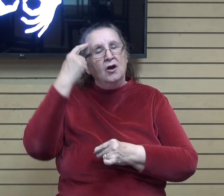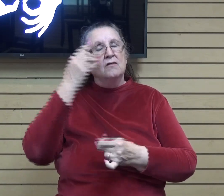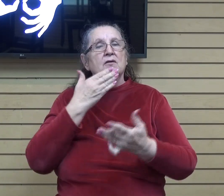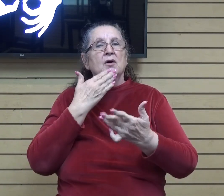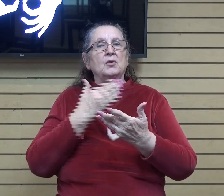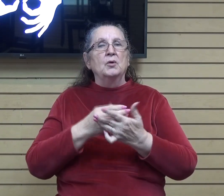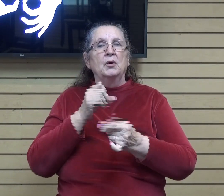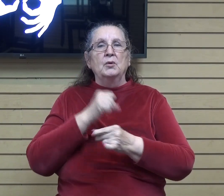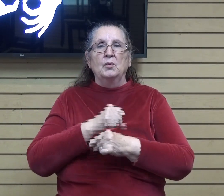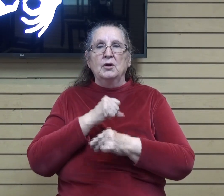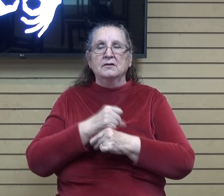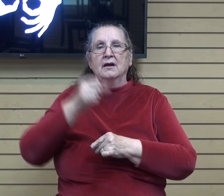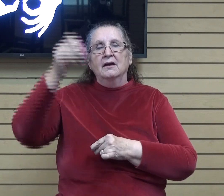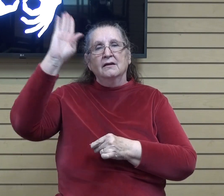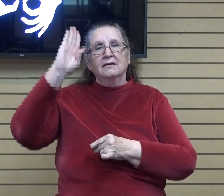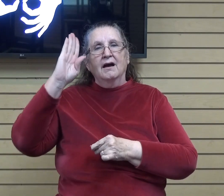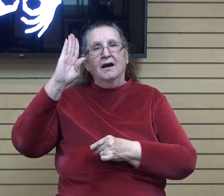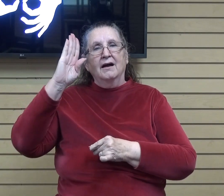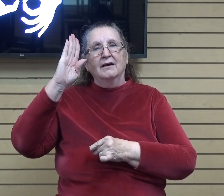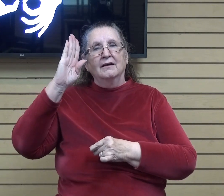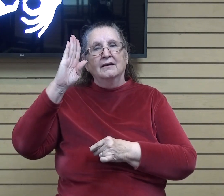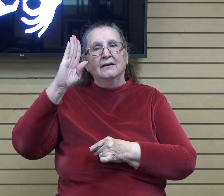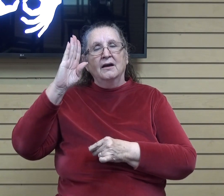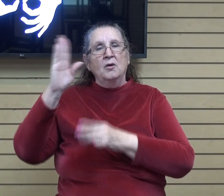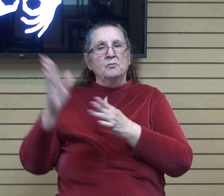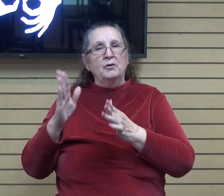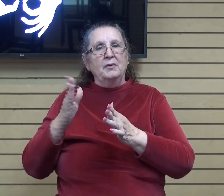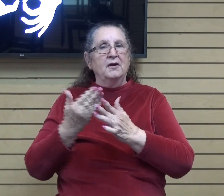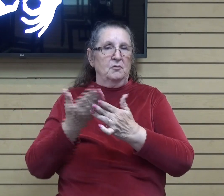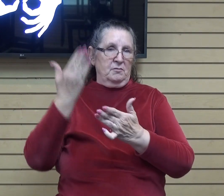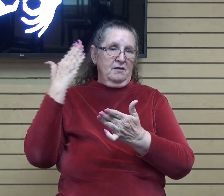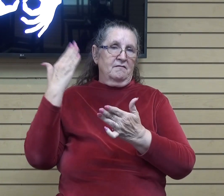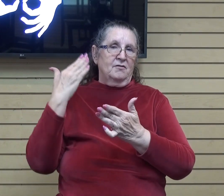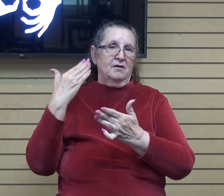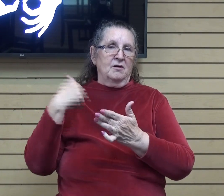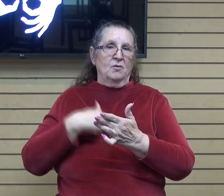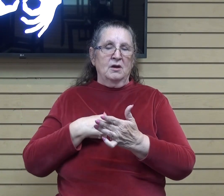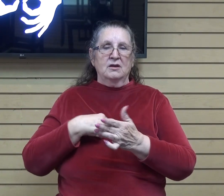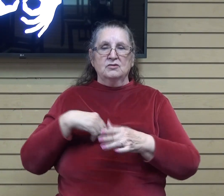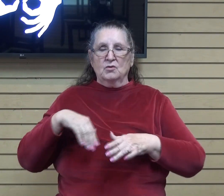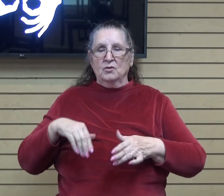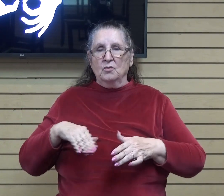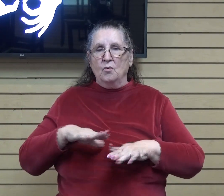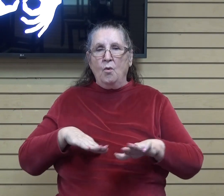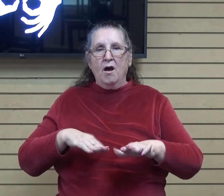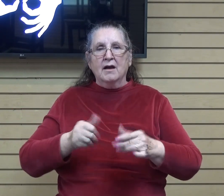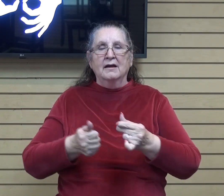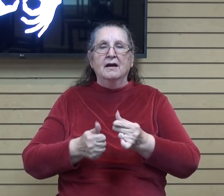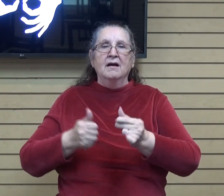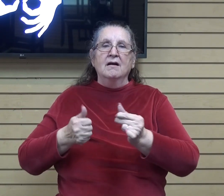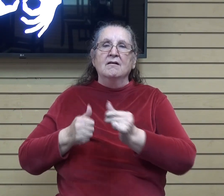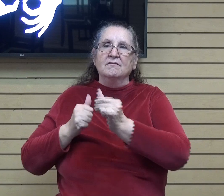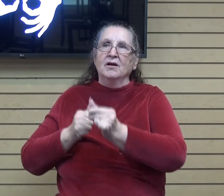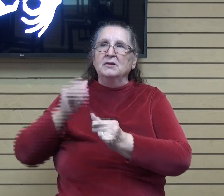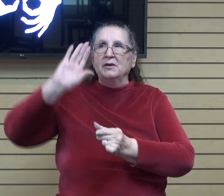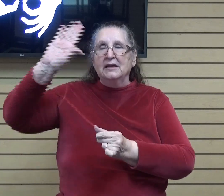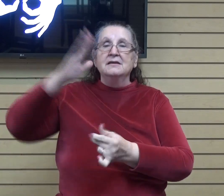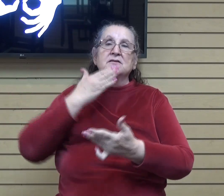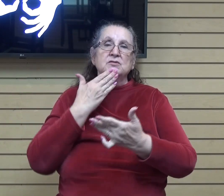which God created, or which God prepared beforehand, that we should walk in them. So we were created for good works. We weren't